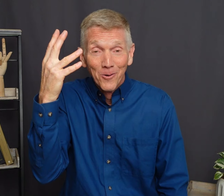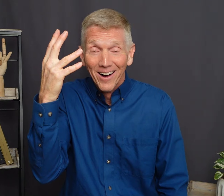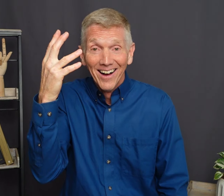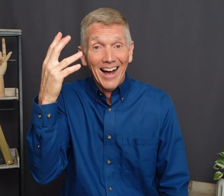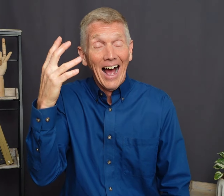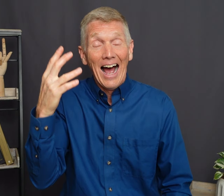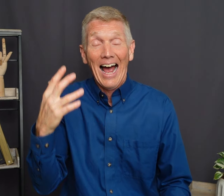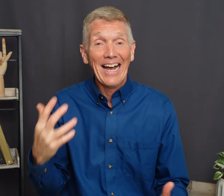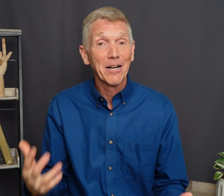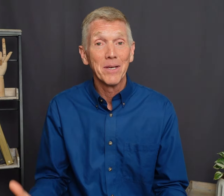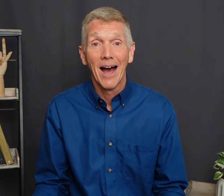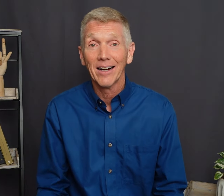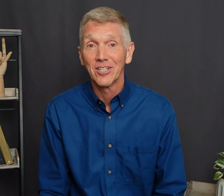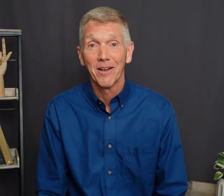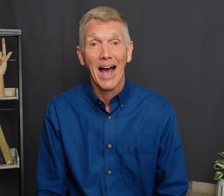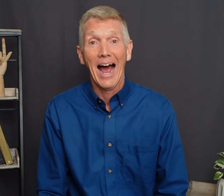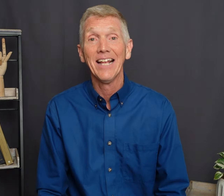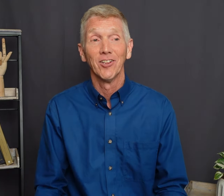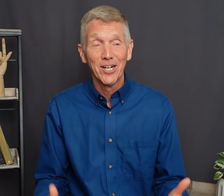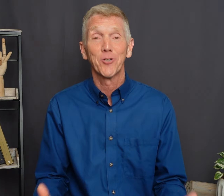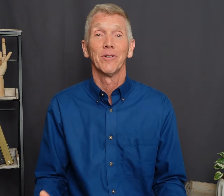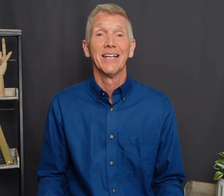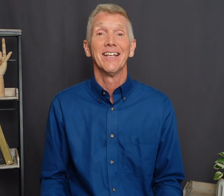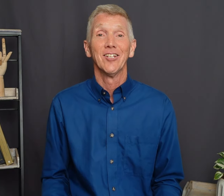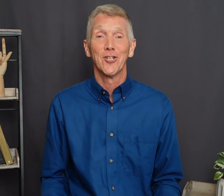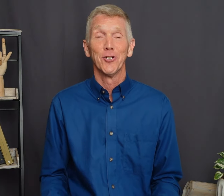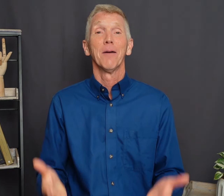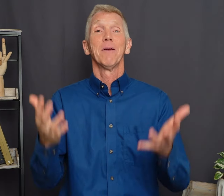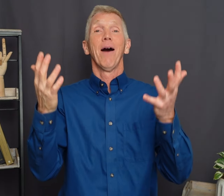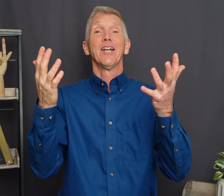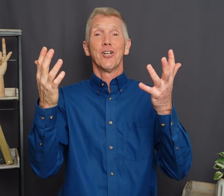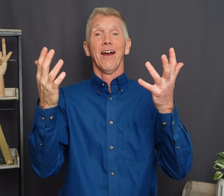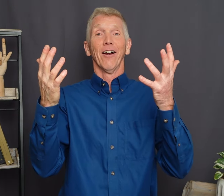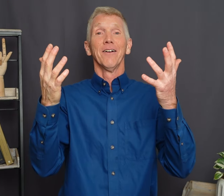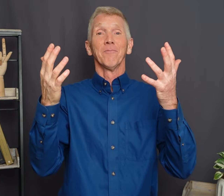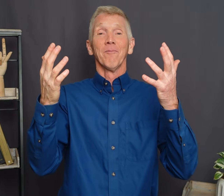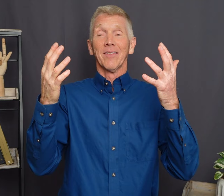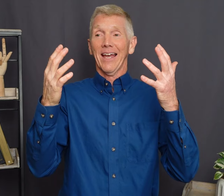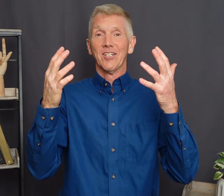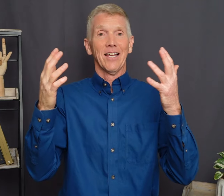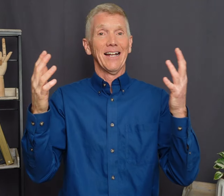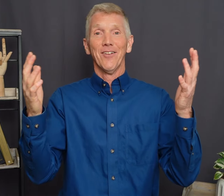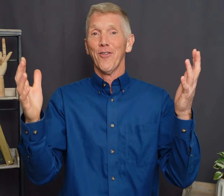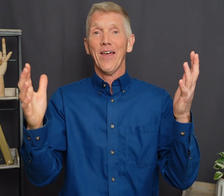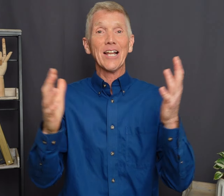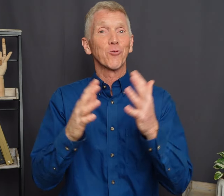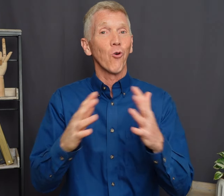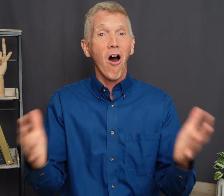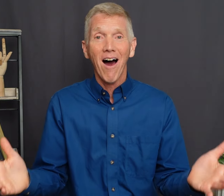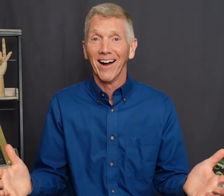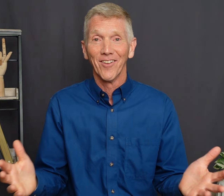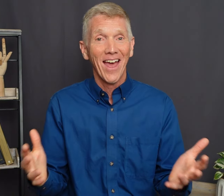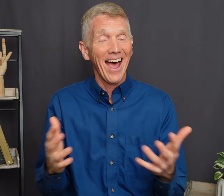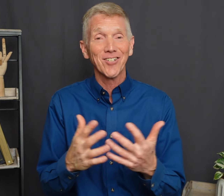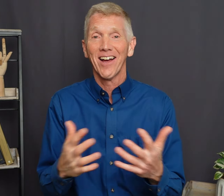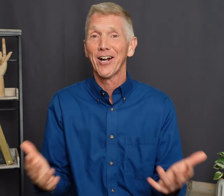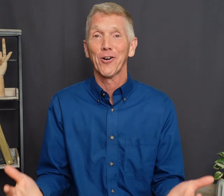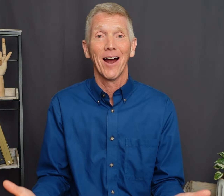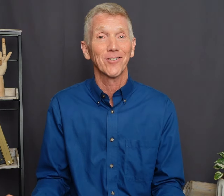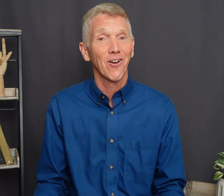Well, I gotta be honest I literally stood up in my chair and said That's wrong, that's not correct at